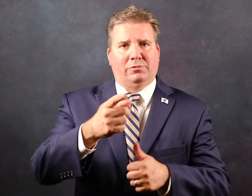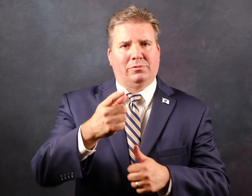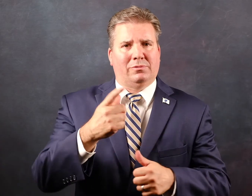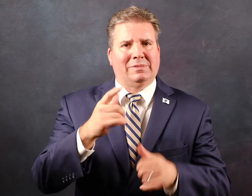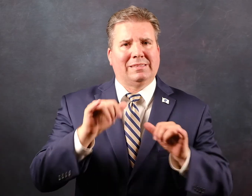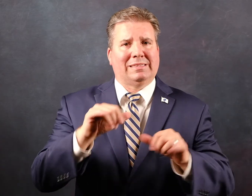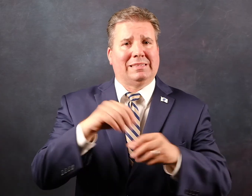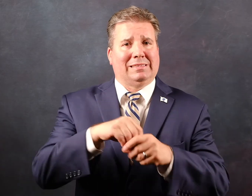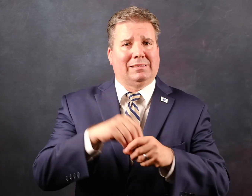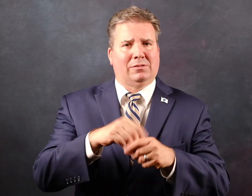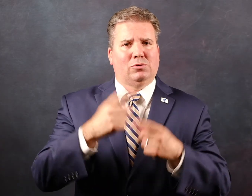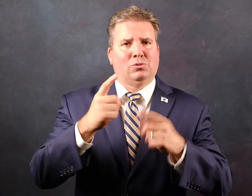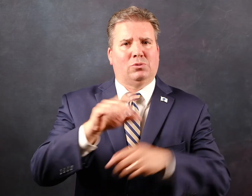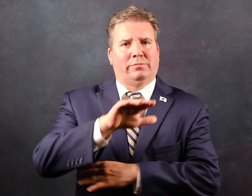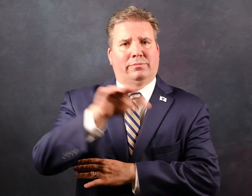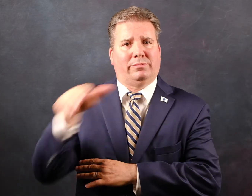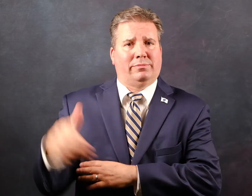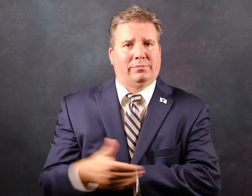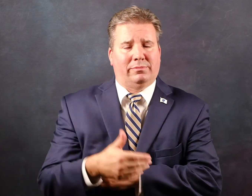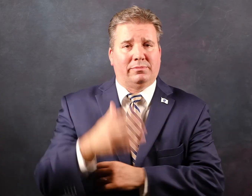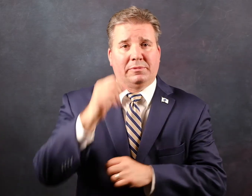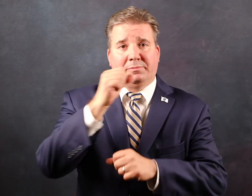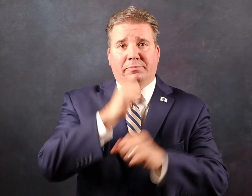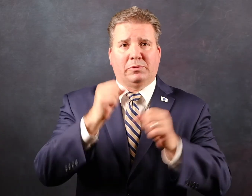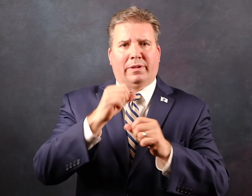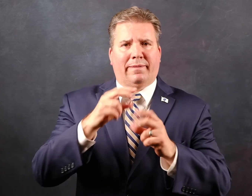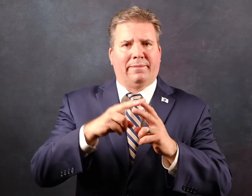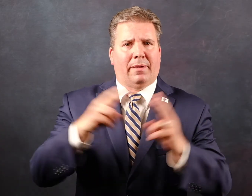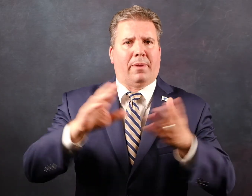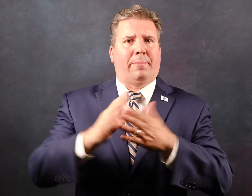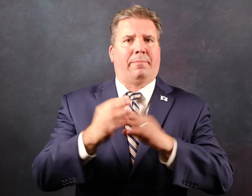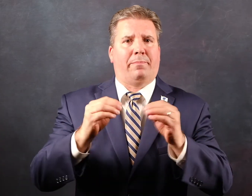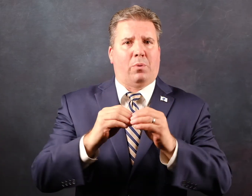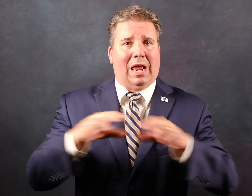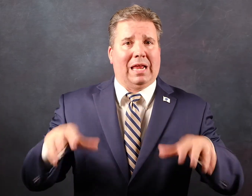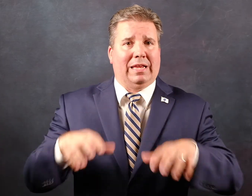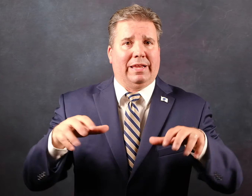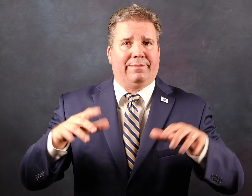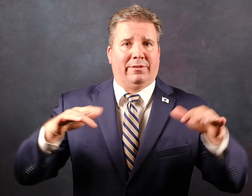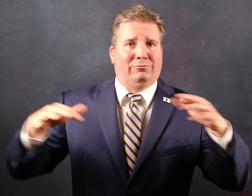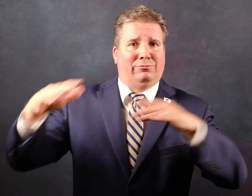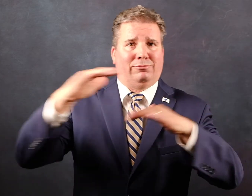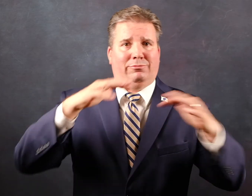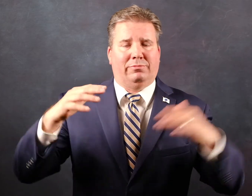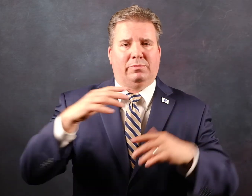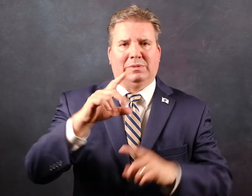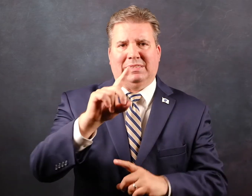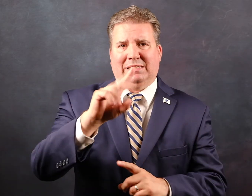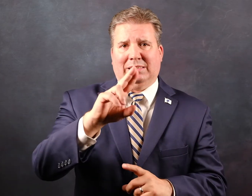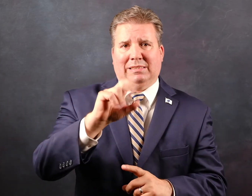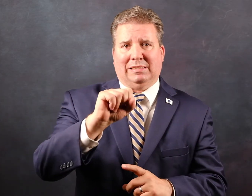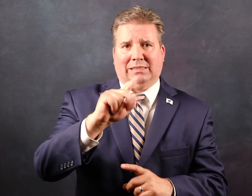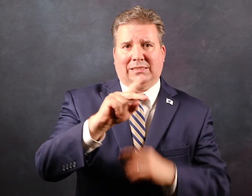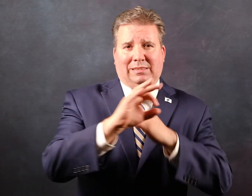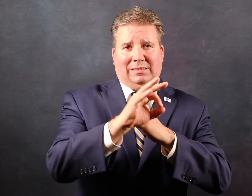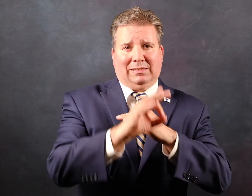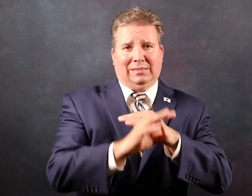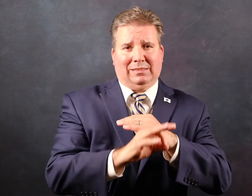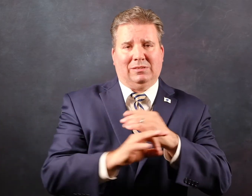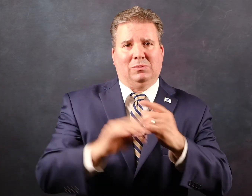by staying in overnight when the mosquitoes are most active is